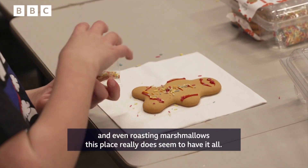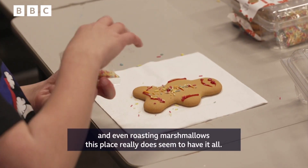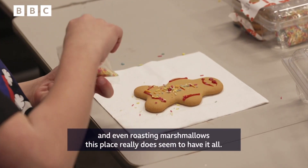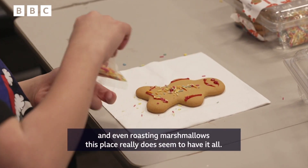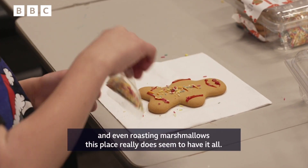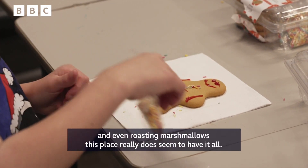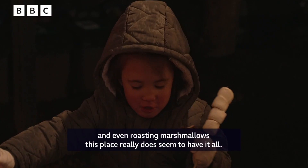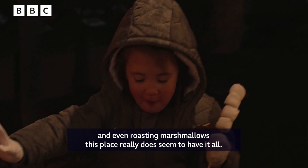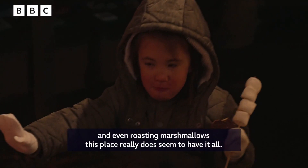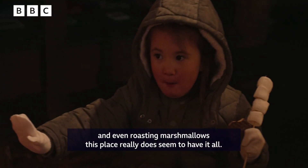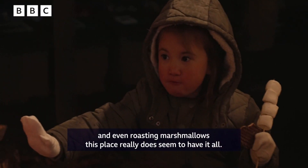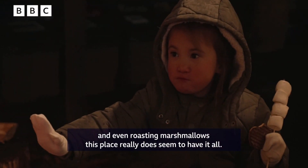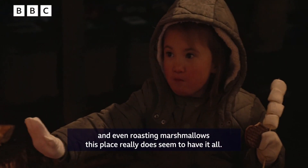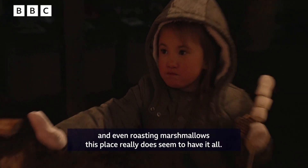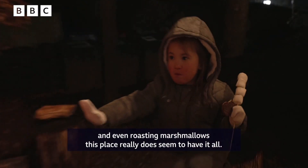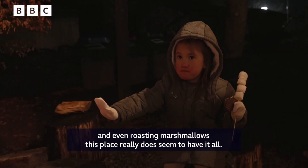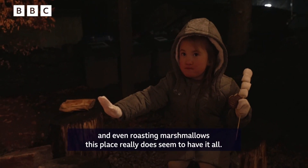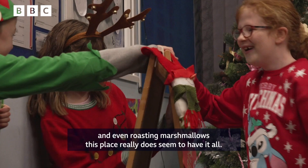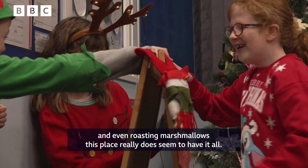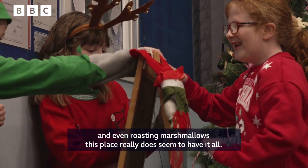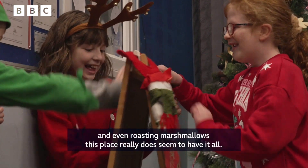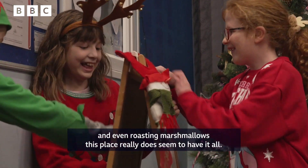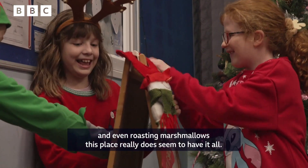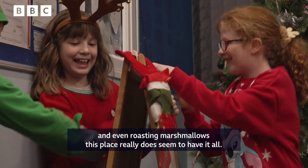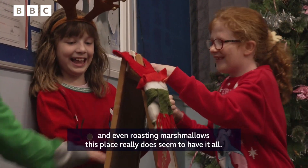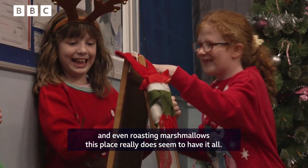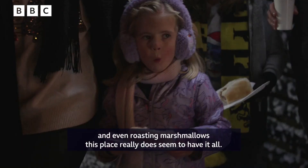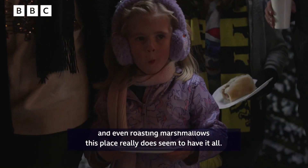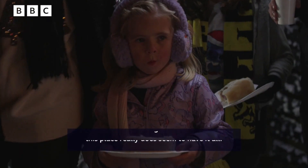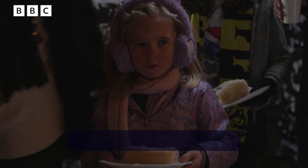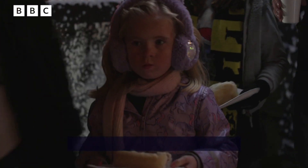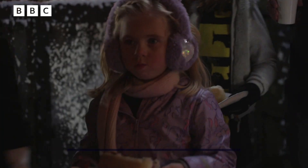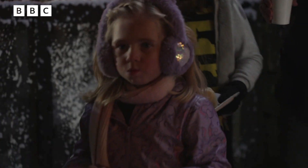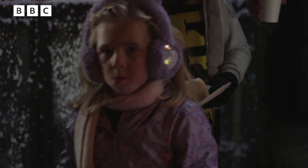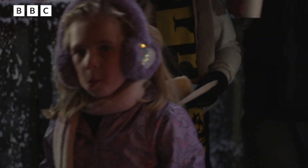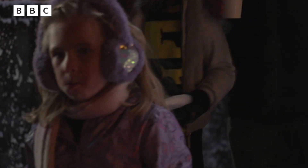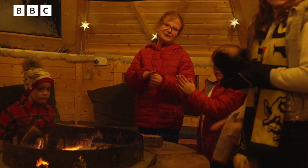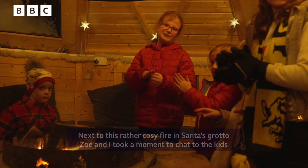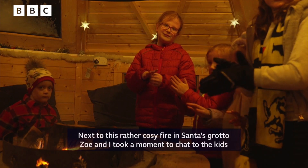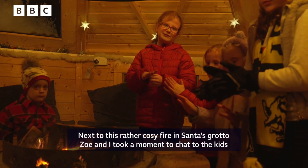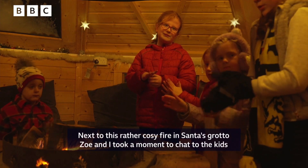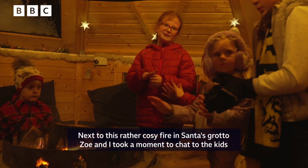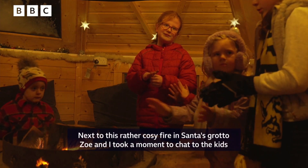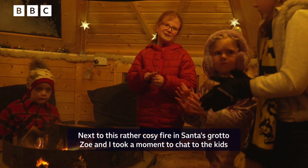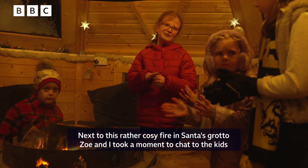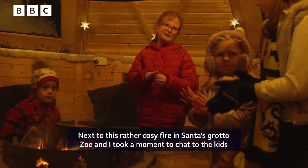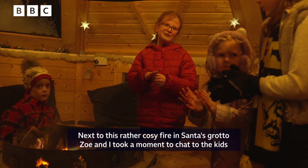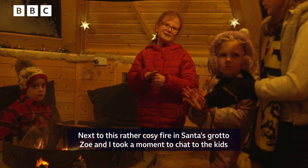and even roasting marshmallows, this place really does seem to have it all. Next to this rather cosy fire in